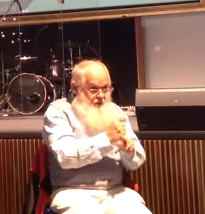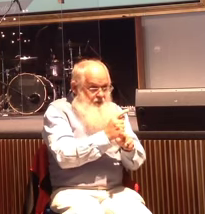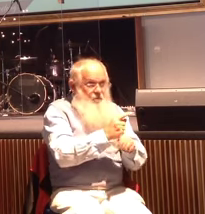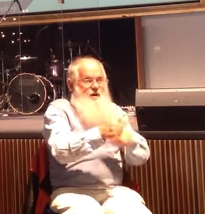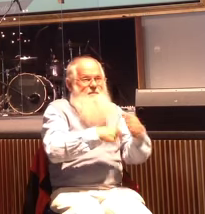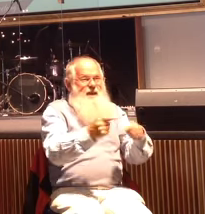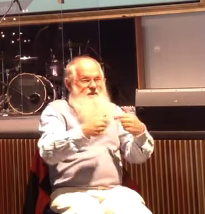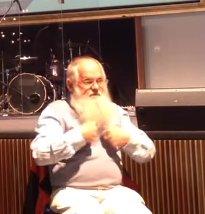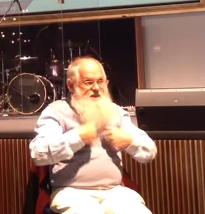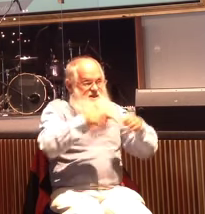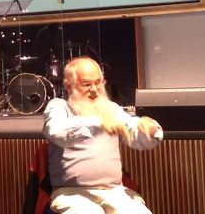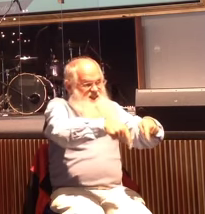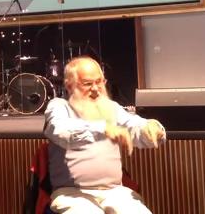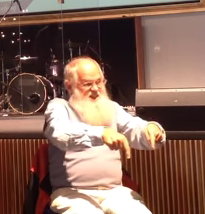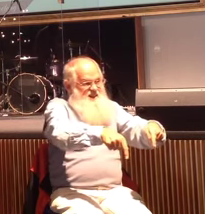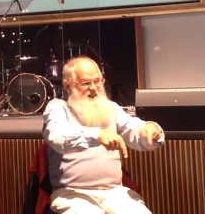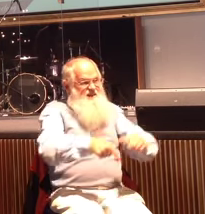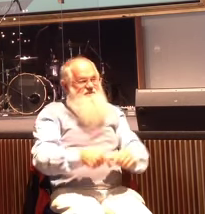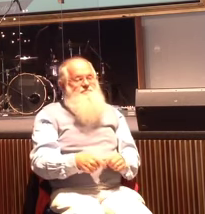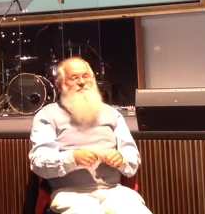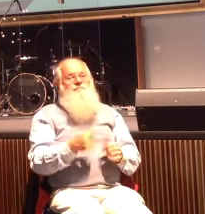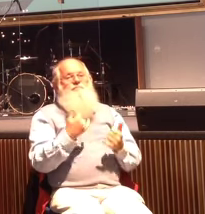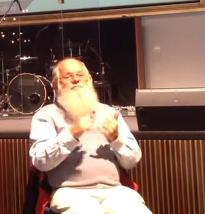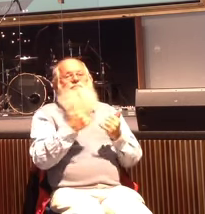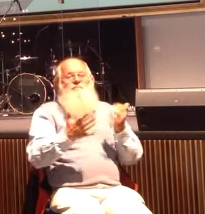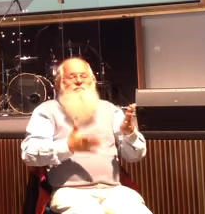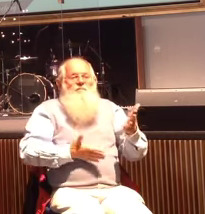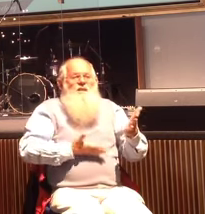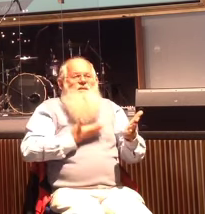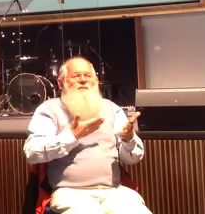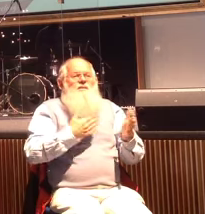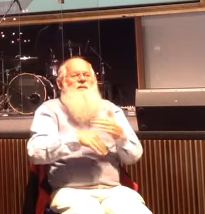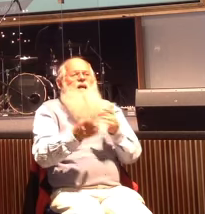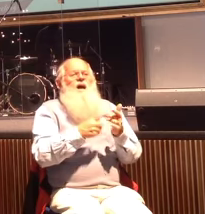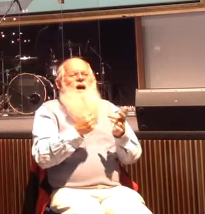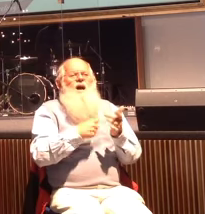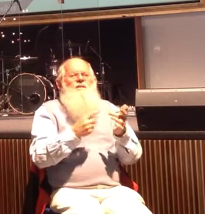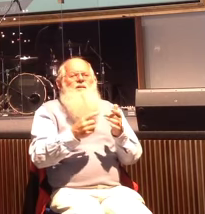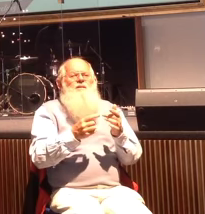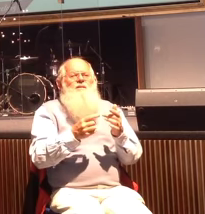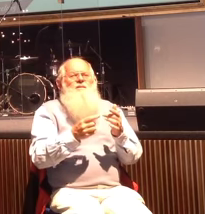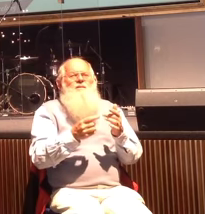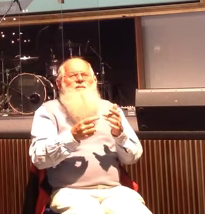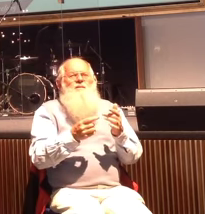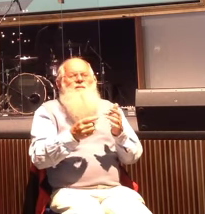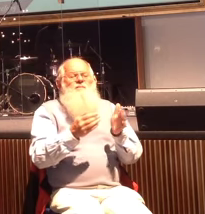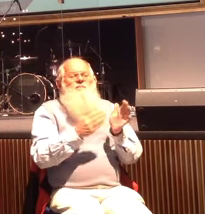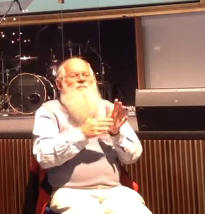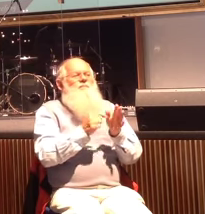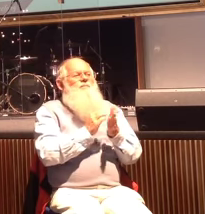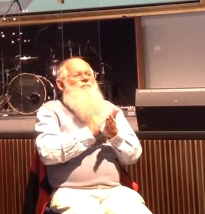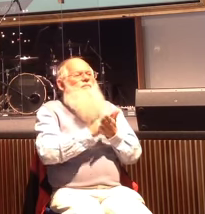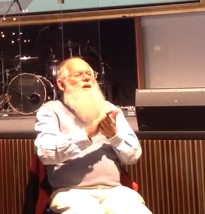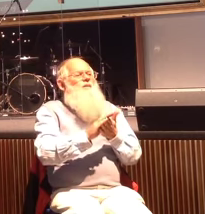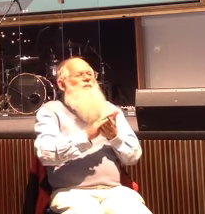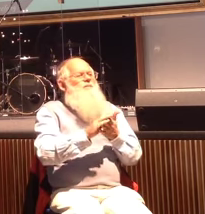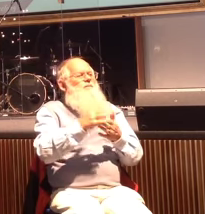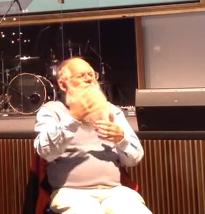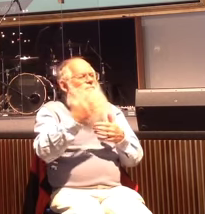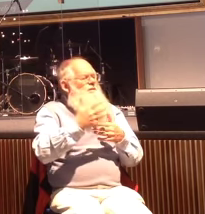you know what's really interesting is that in other scenarios like Matthew 15 Jesus is well met it says